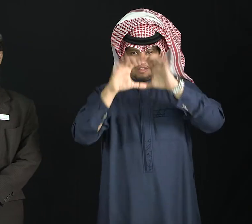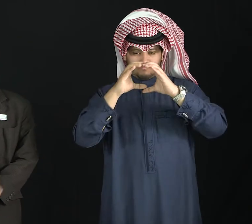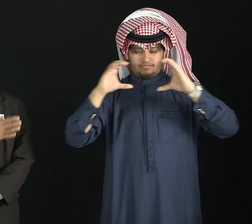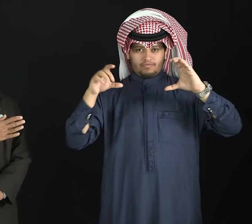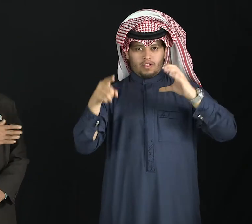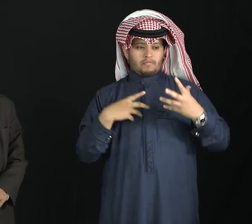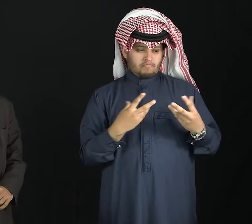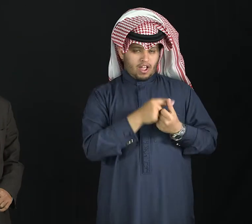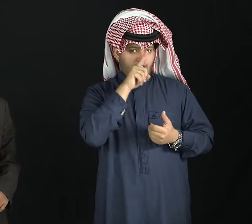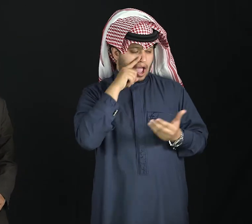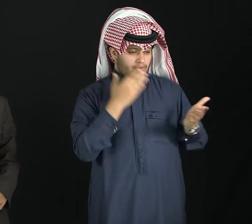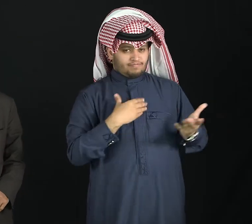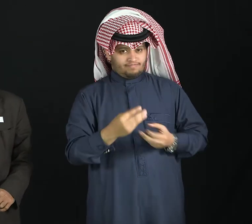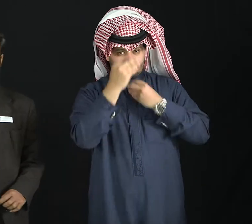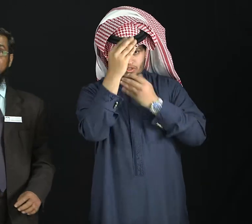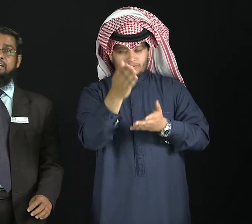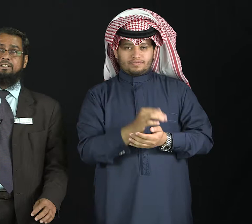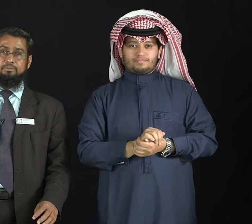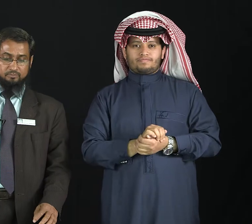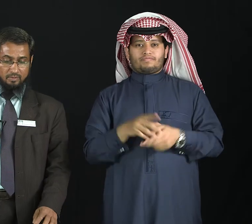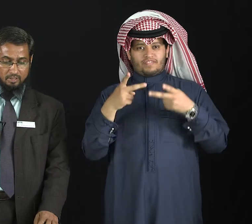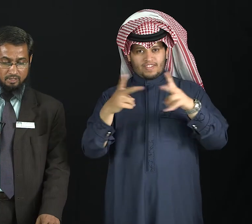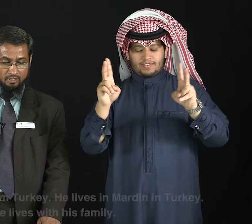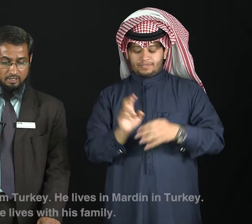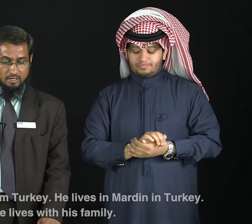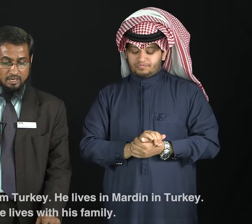Ahmed Al-Filpi will explain. Let's start.